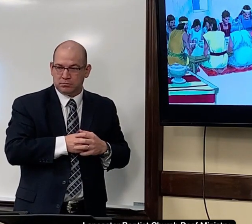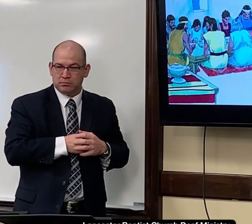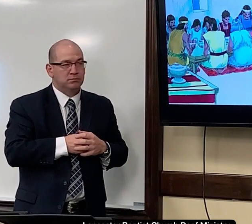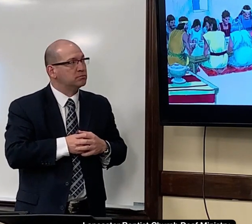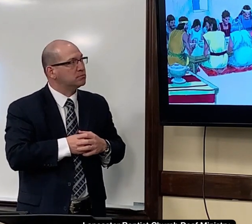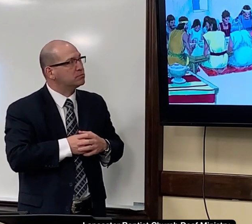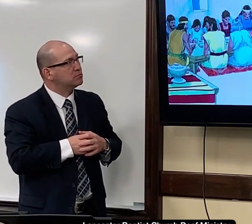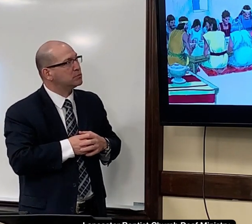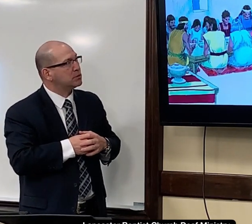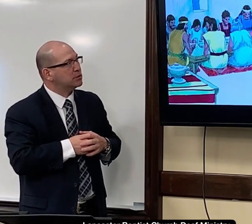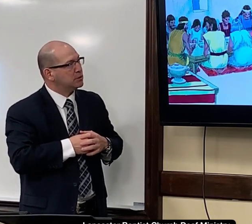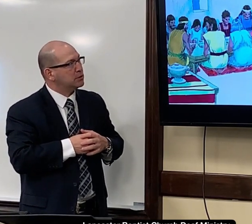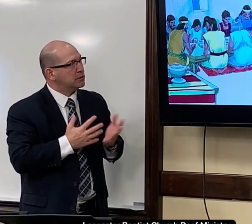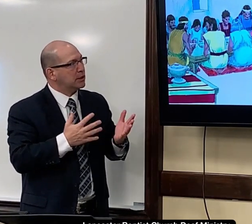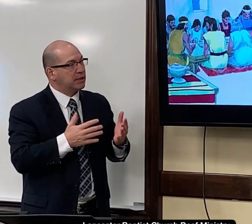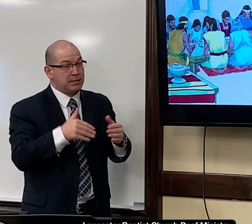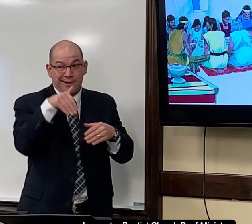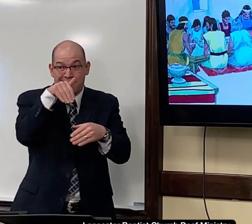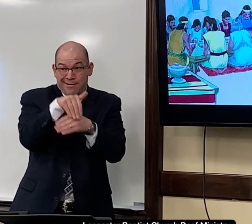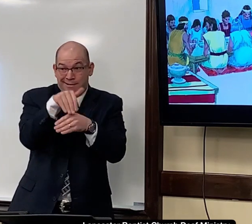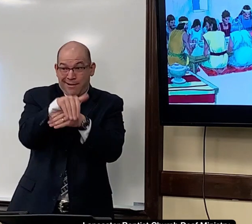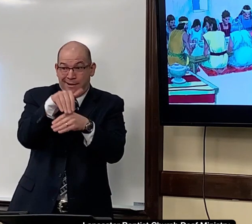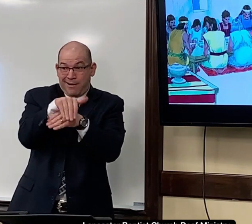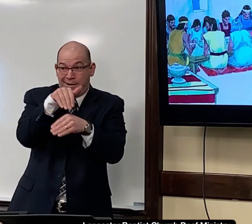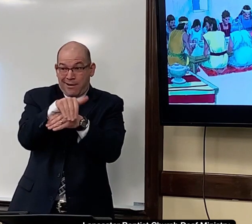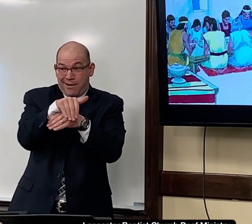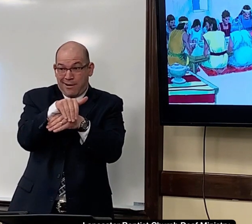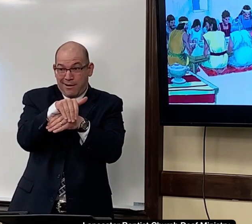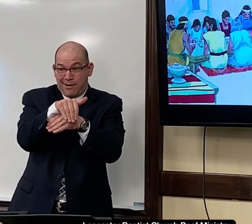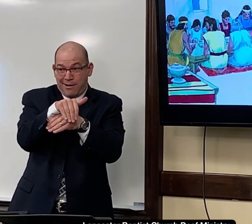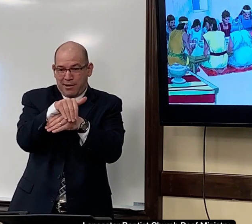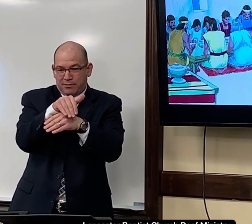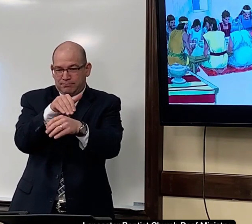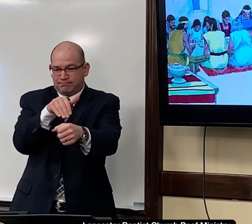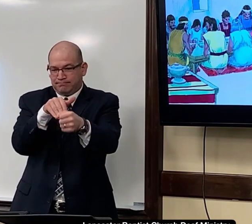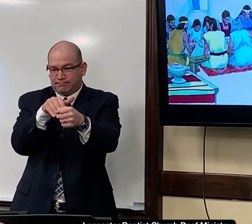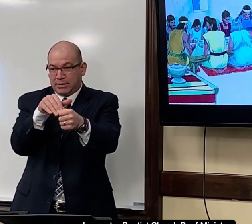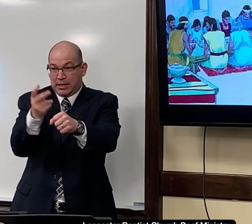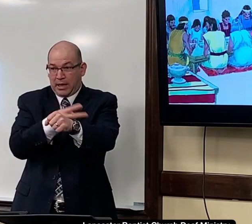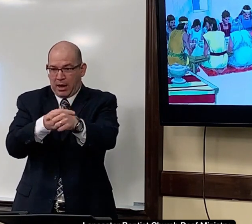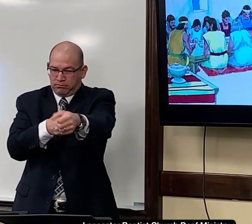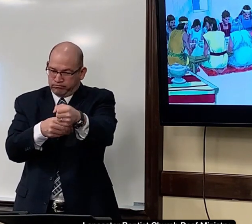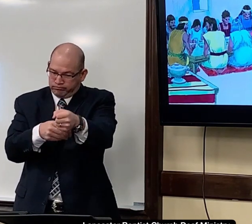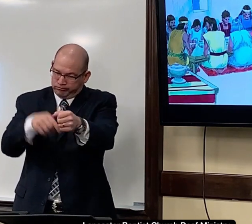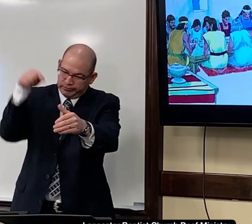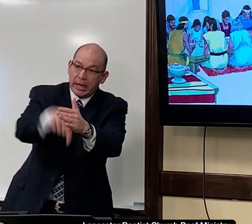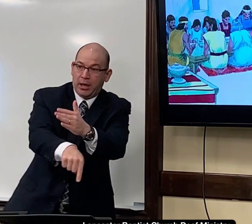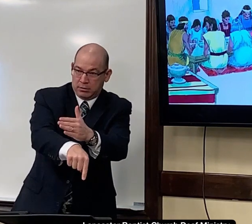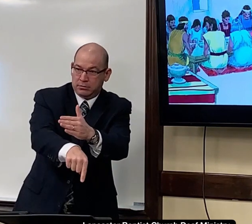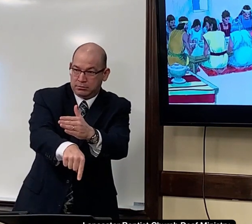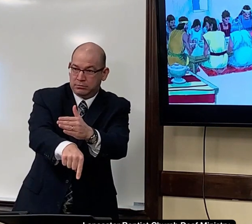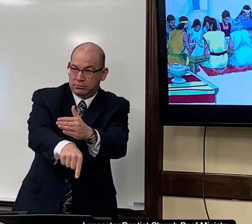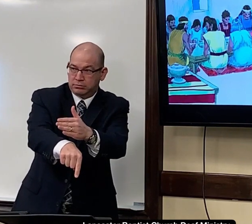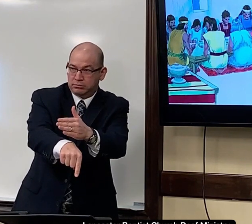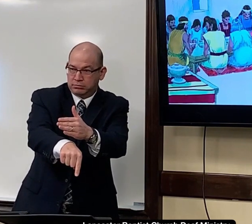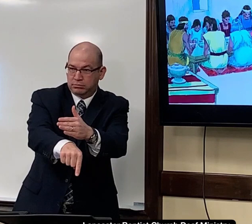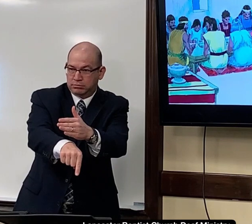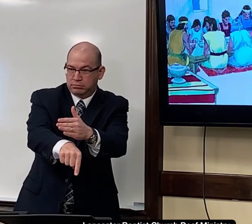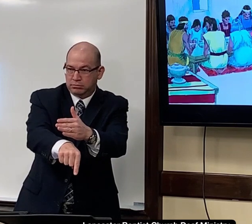special food. And at night, they get the lamb, kill the